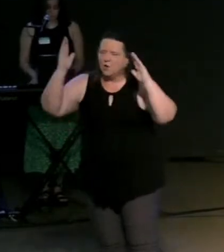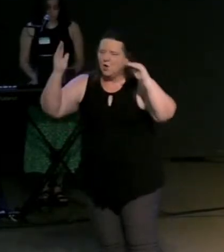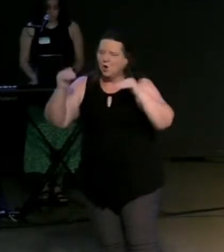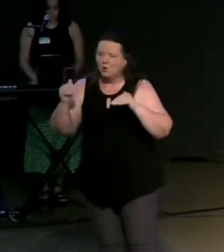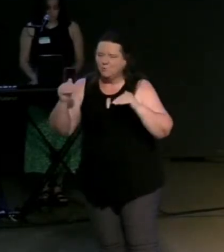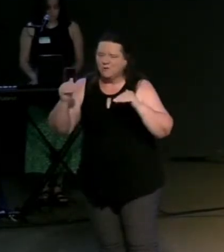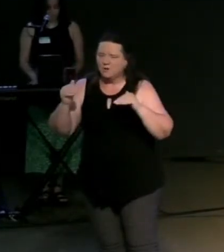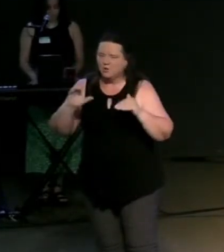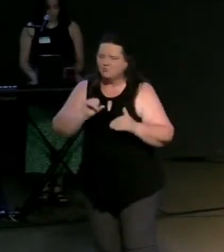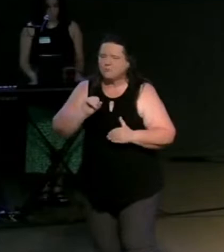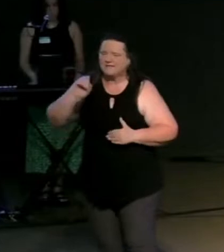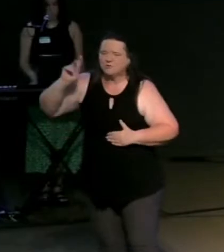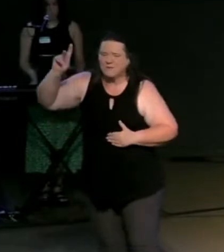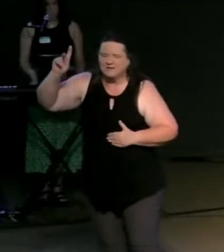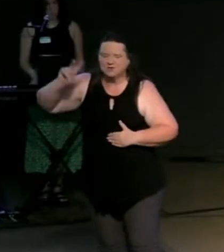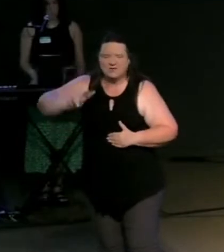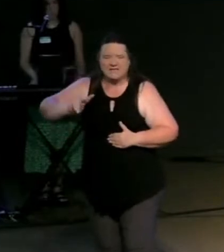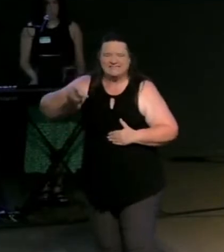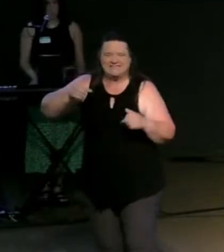chance